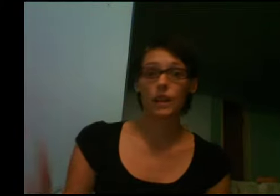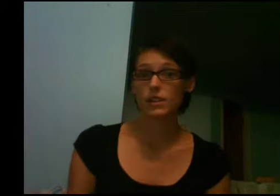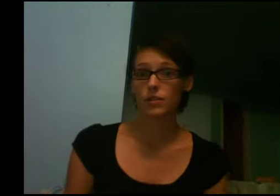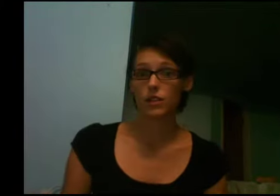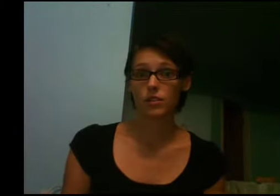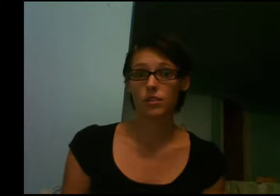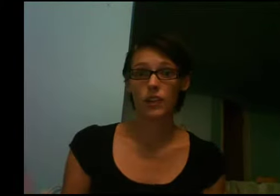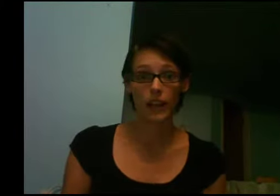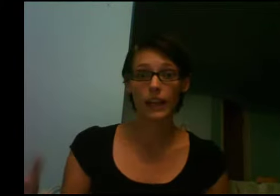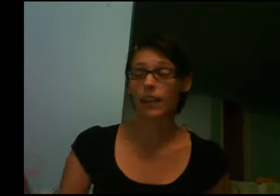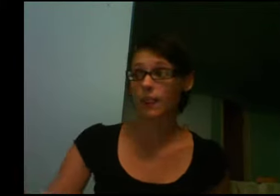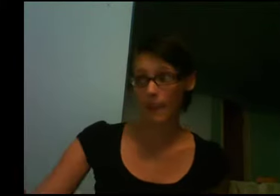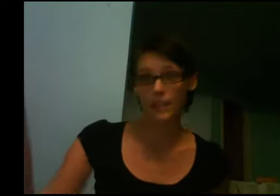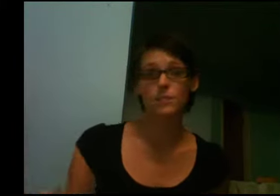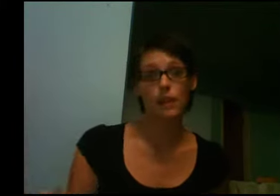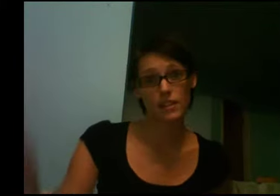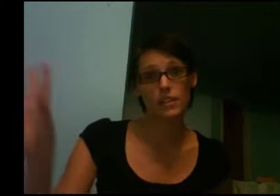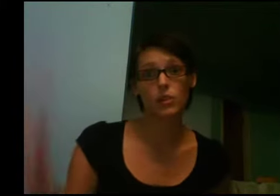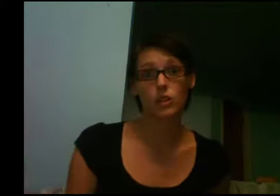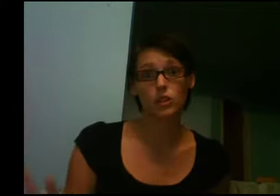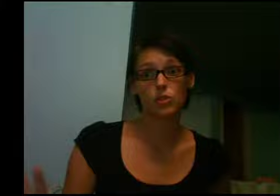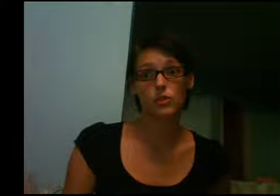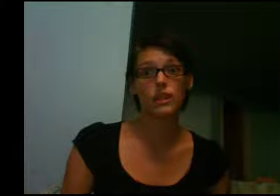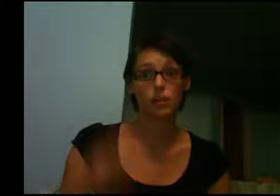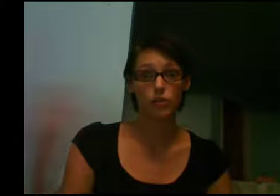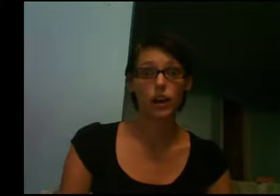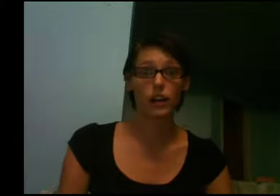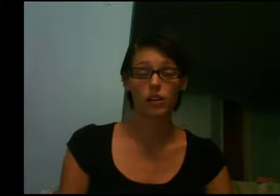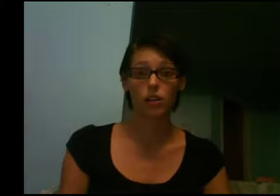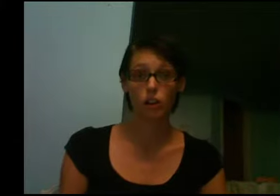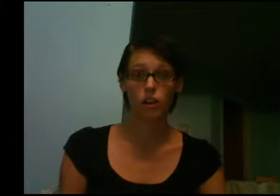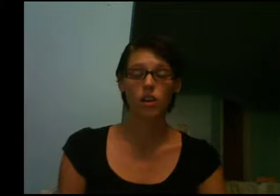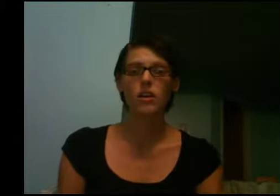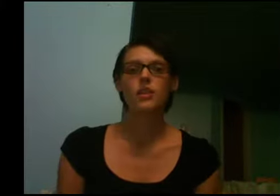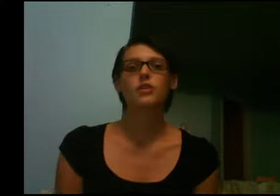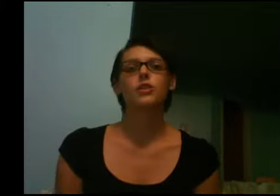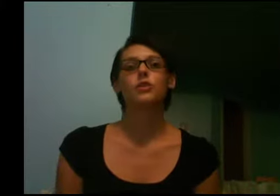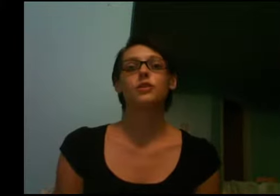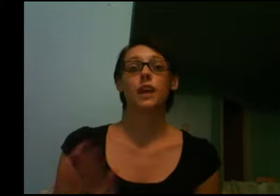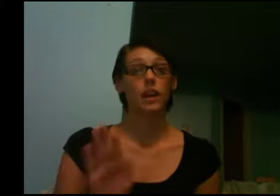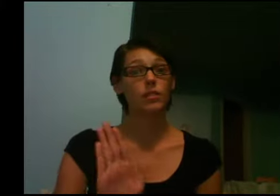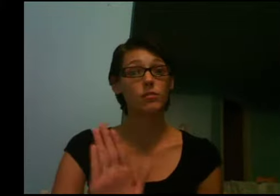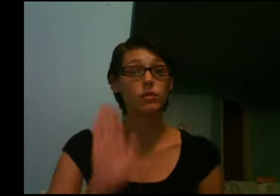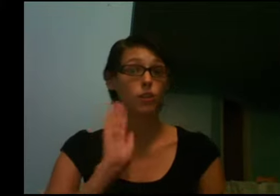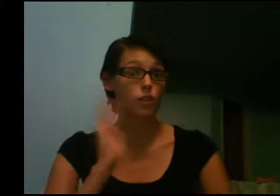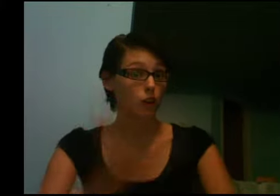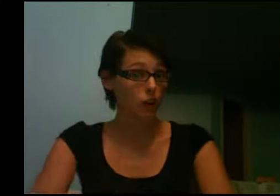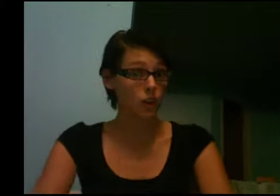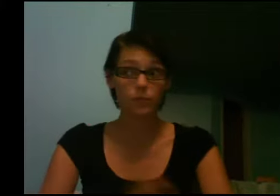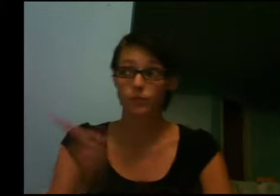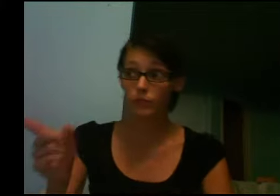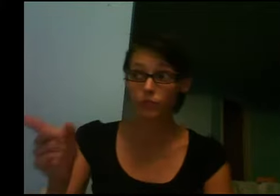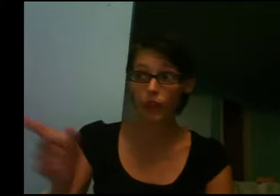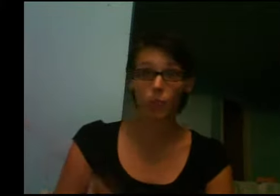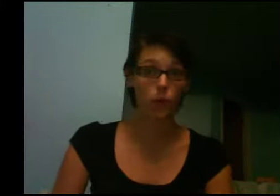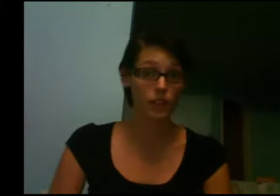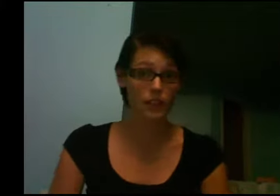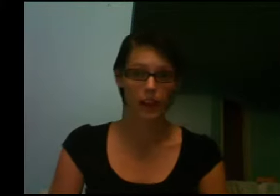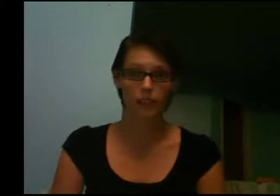rest of your signing, that space is going to signify her. So you'd say your daughter, and point to that